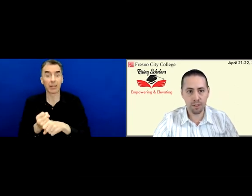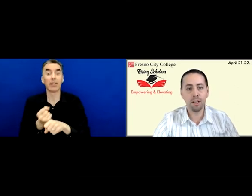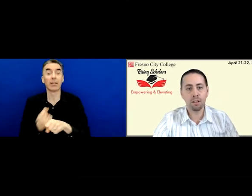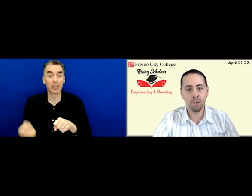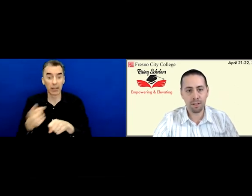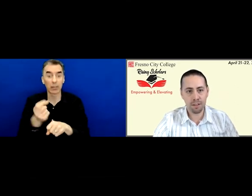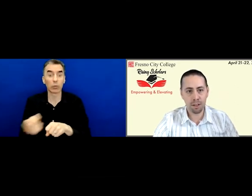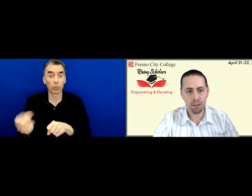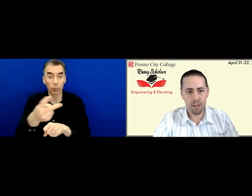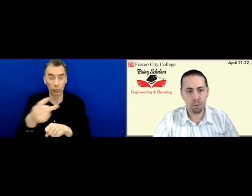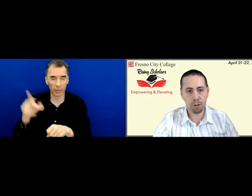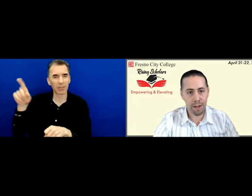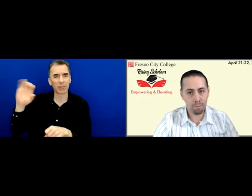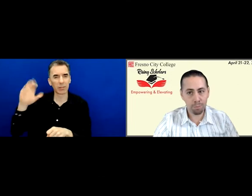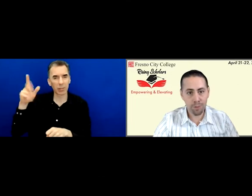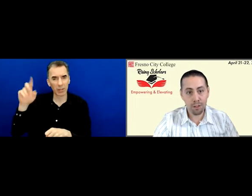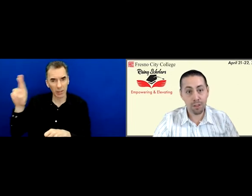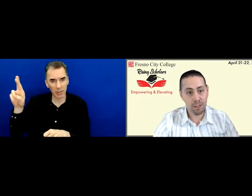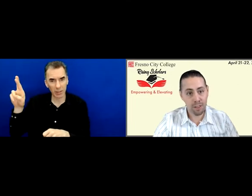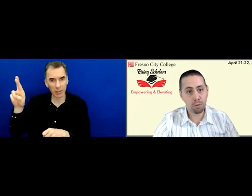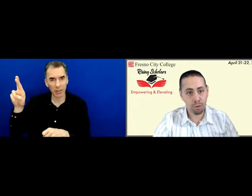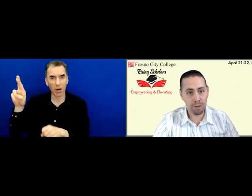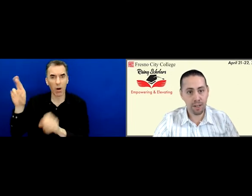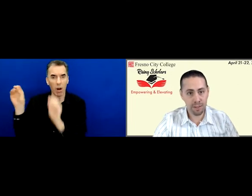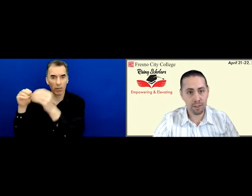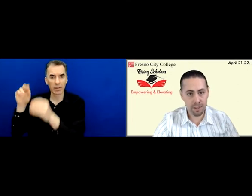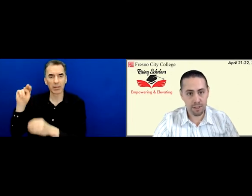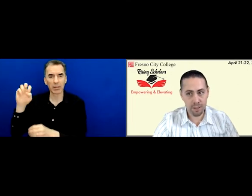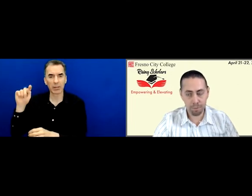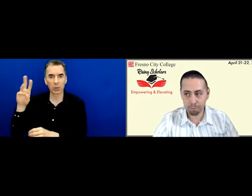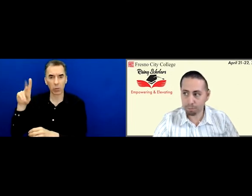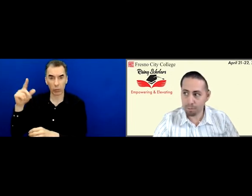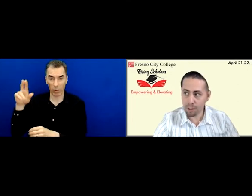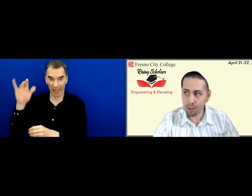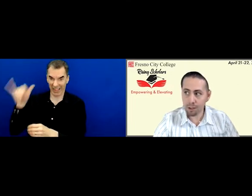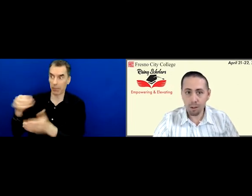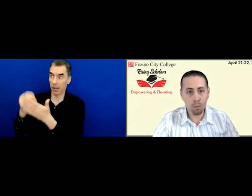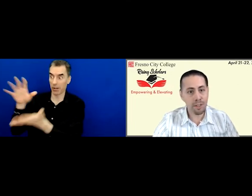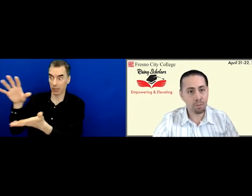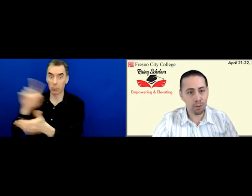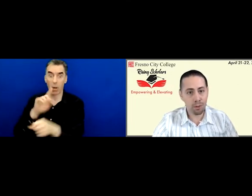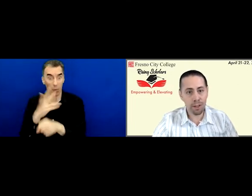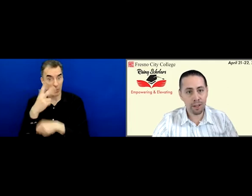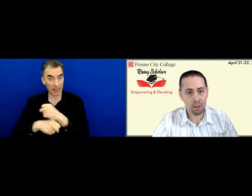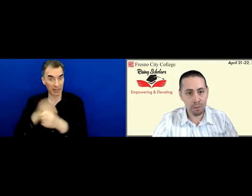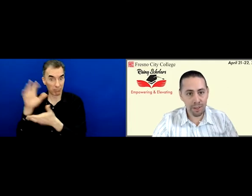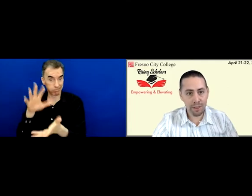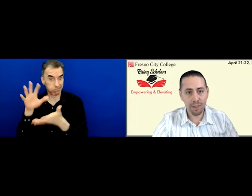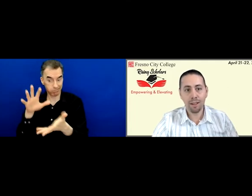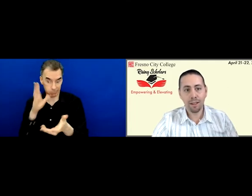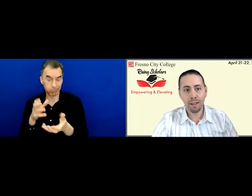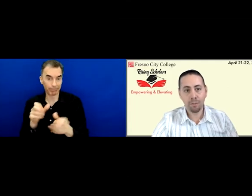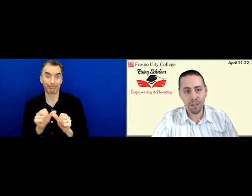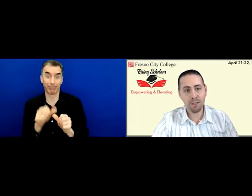Office Rising Scholars Network grant to continue providing services. What is more, and notably,